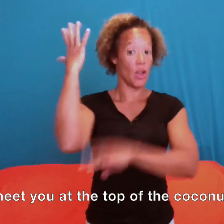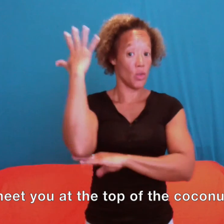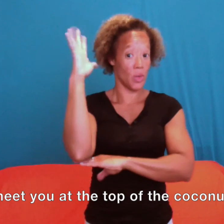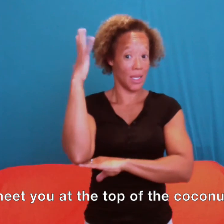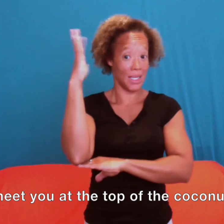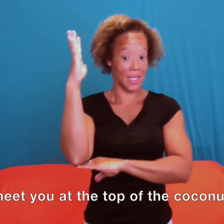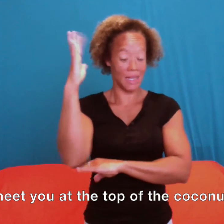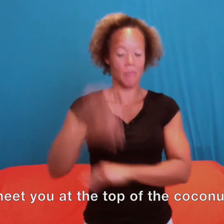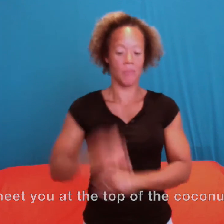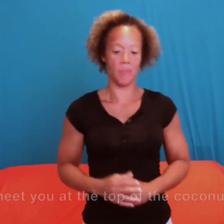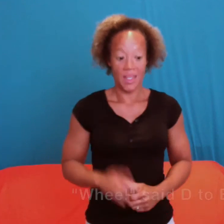tree.